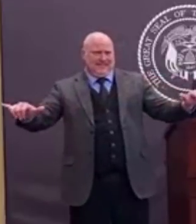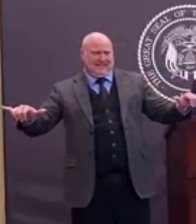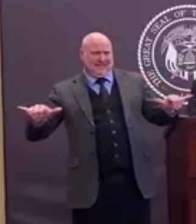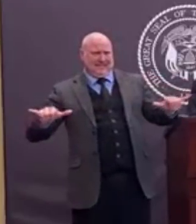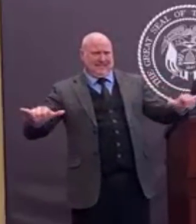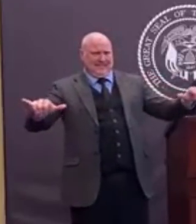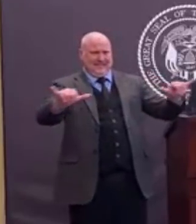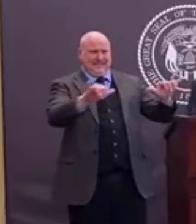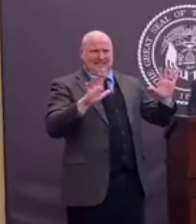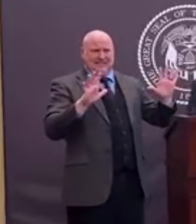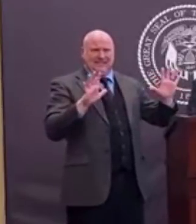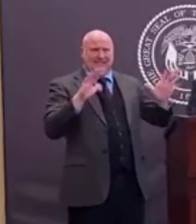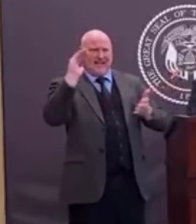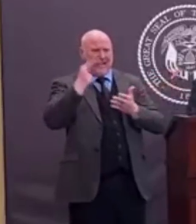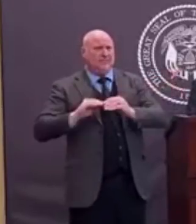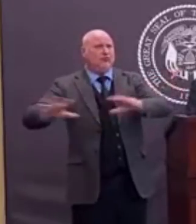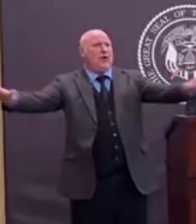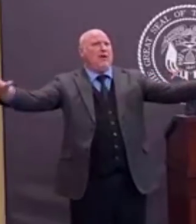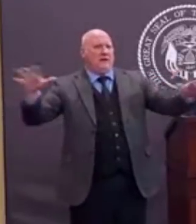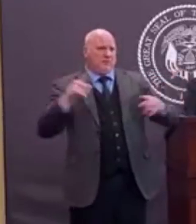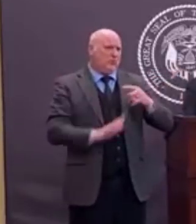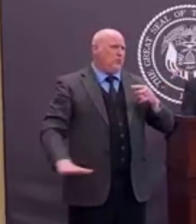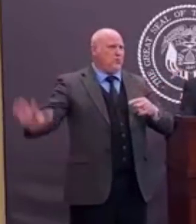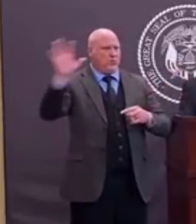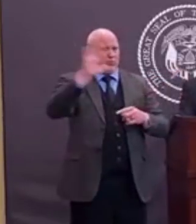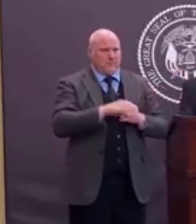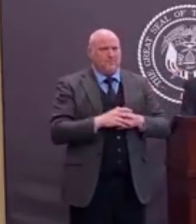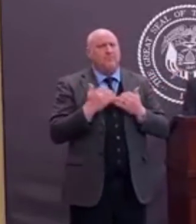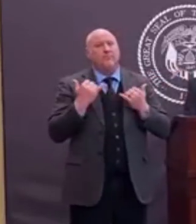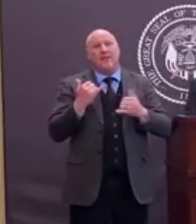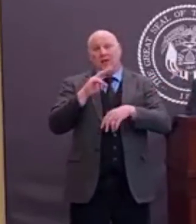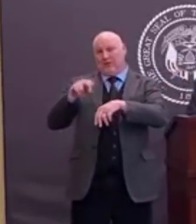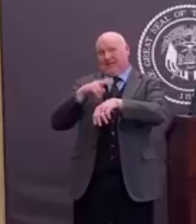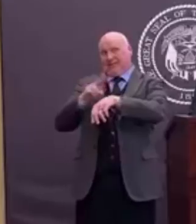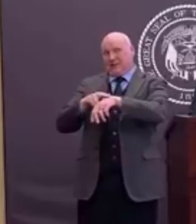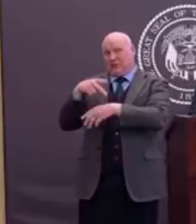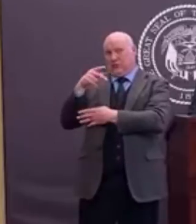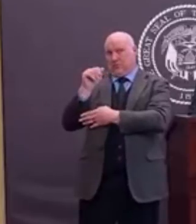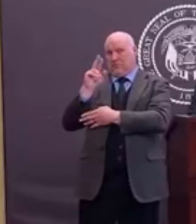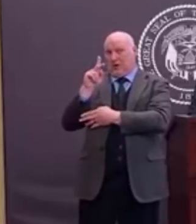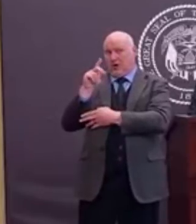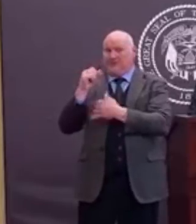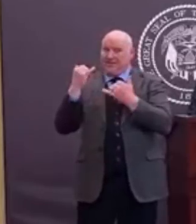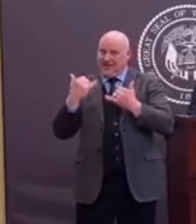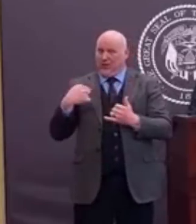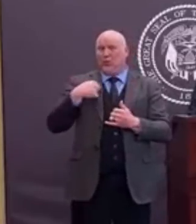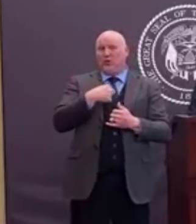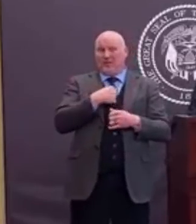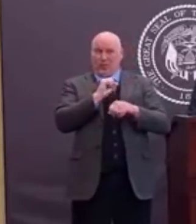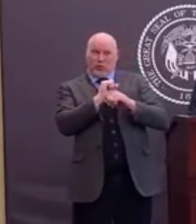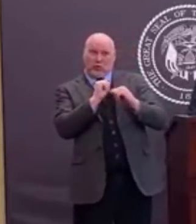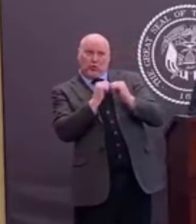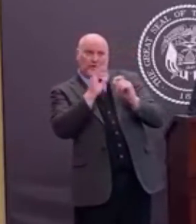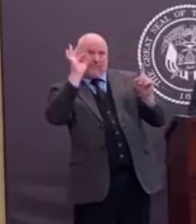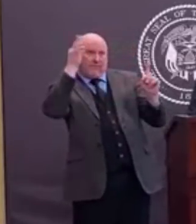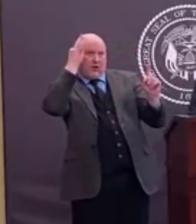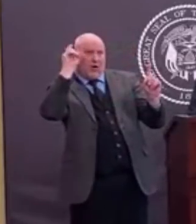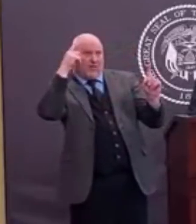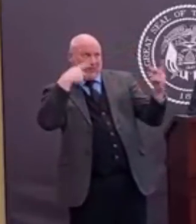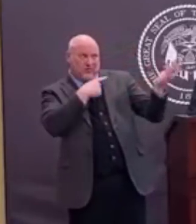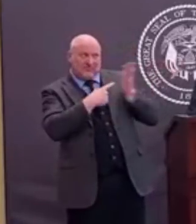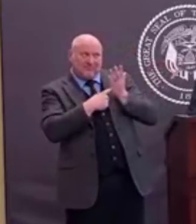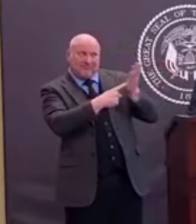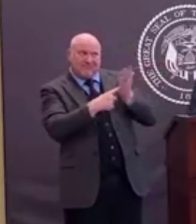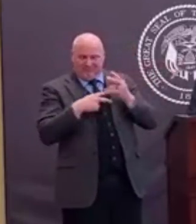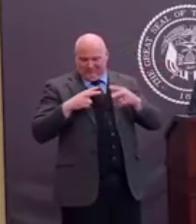is in a process right now to be reviewed by us along with our National Park Service and folks in Washington,